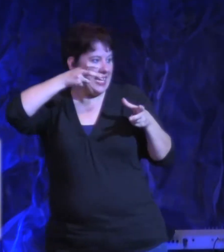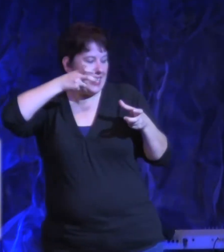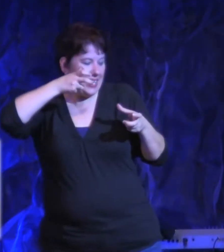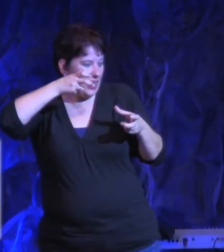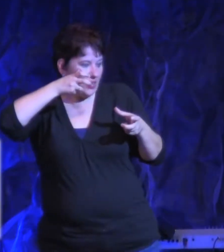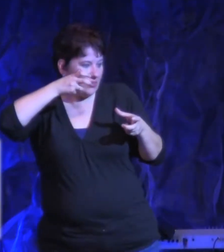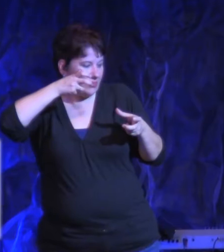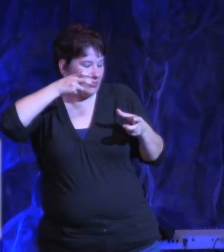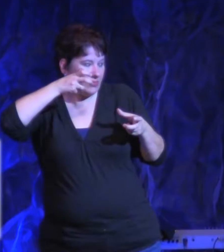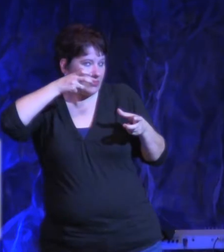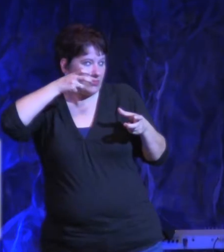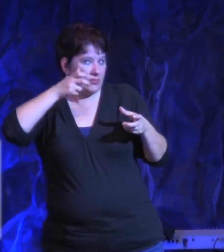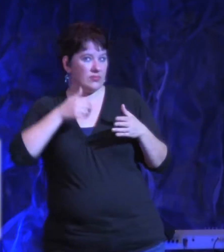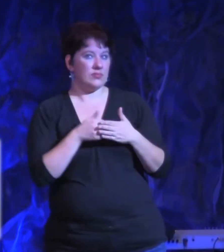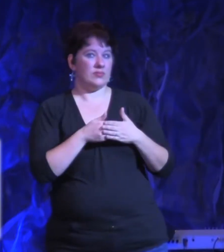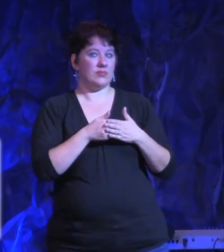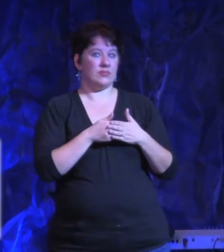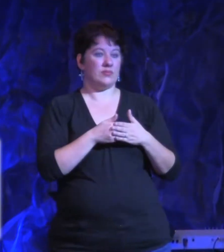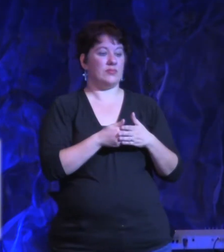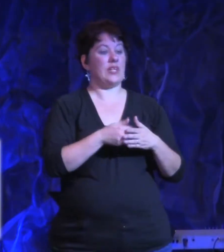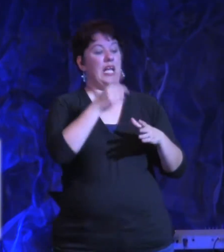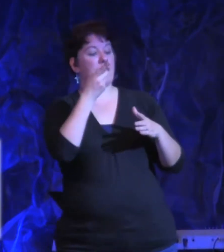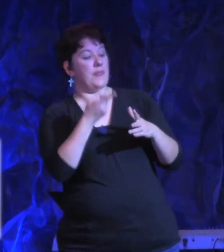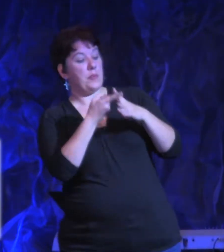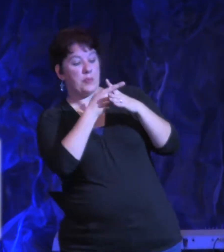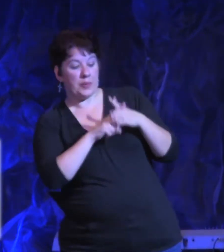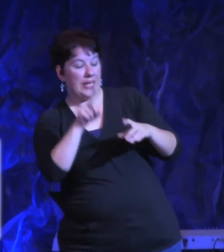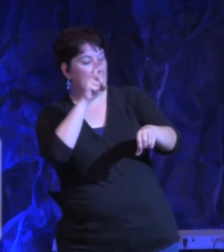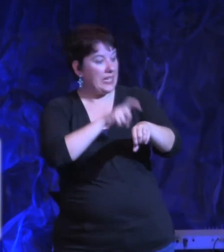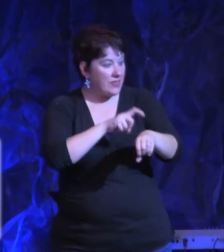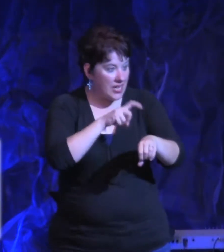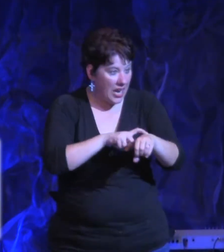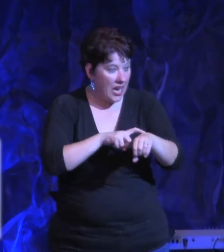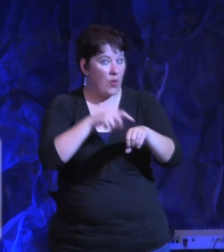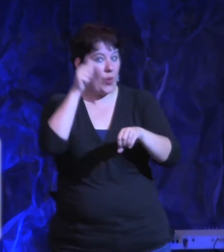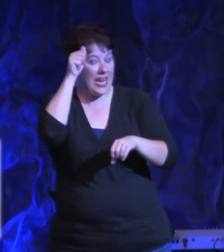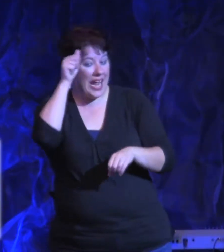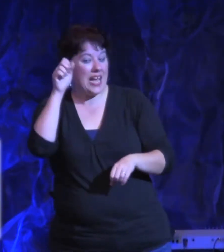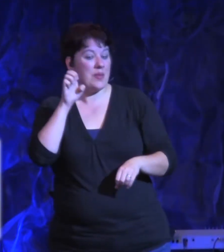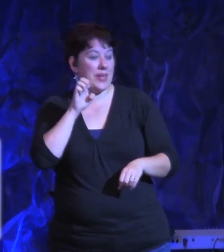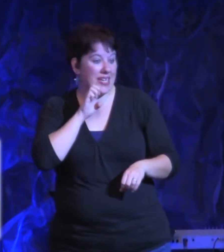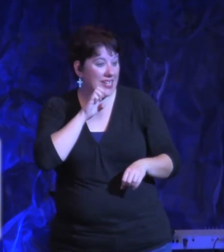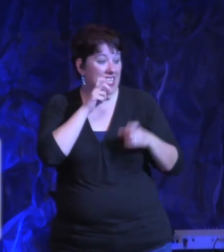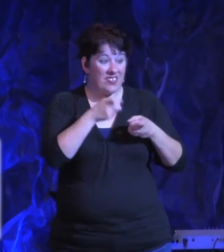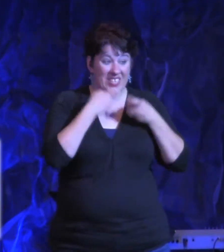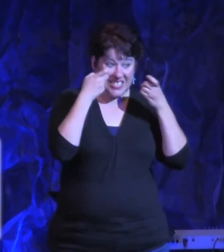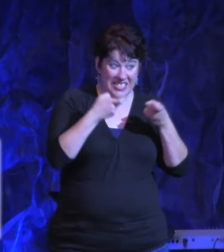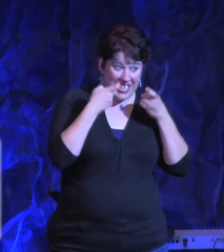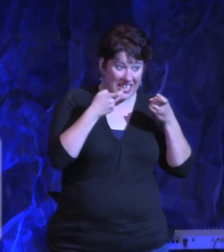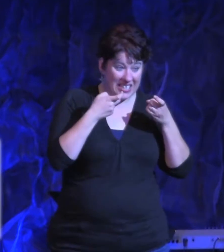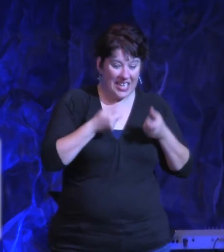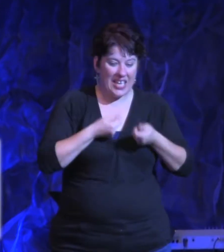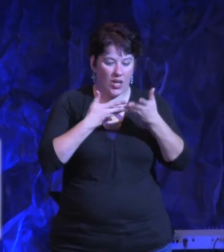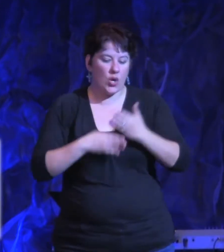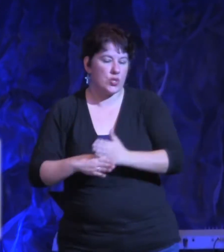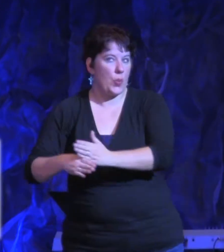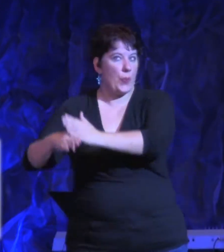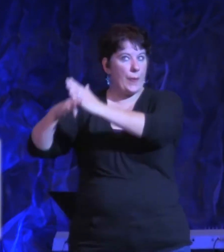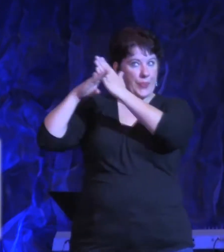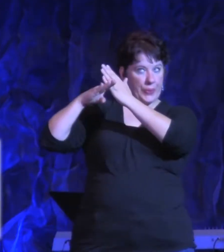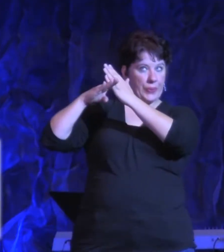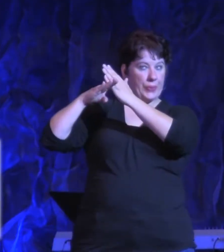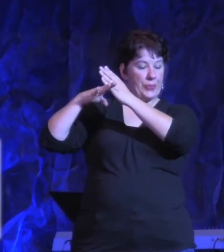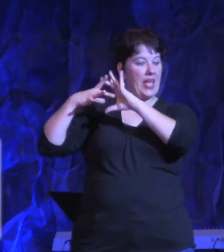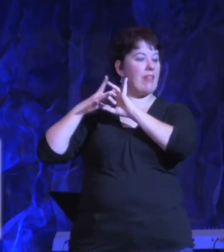Eden, when Adam sinned in the Garden, there's been a problem in our relationship with God. Sin has strained our relationship with God. And so, when we